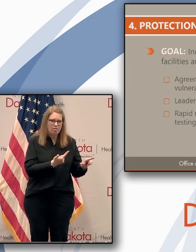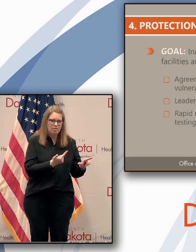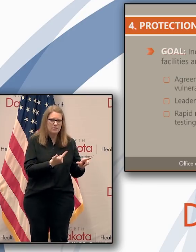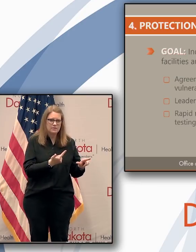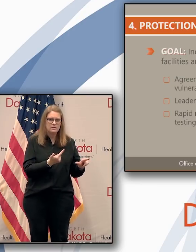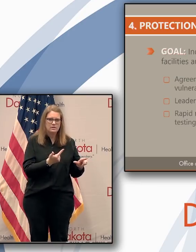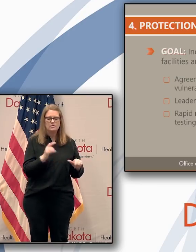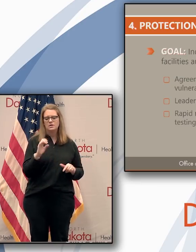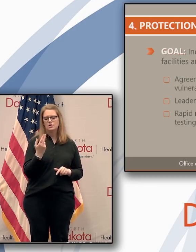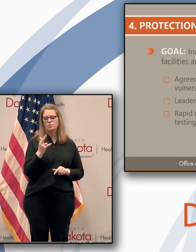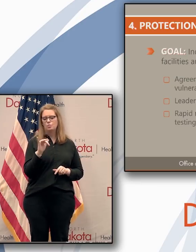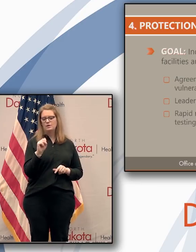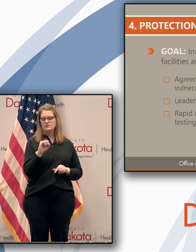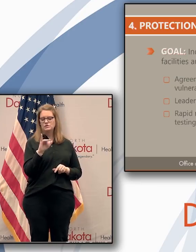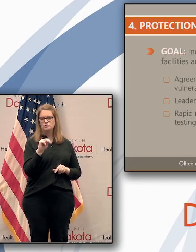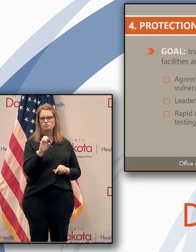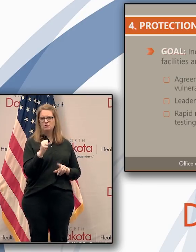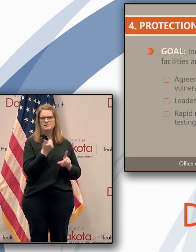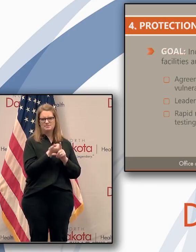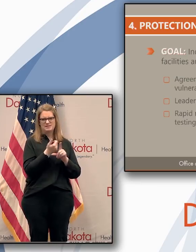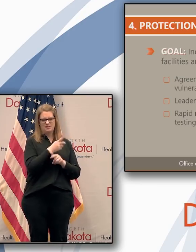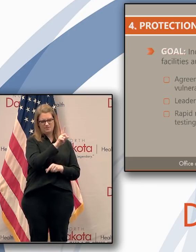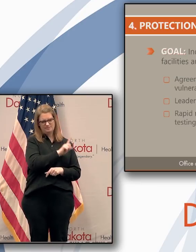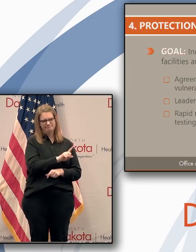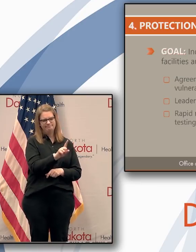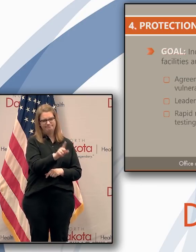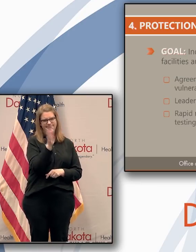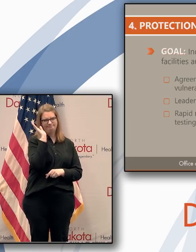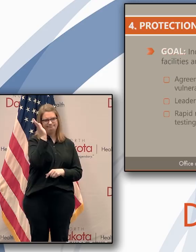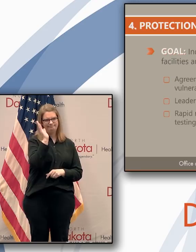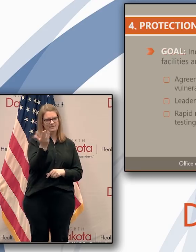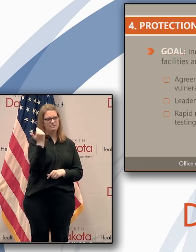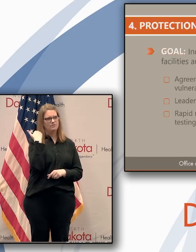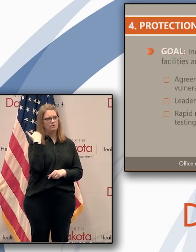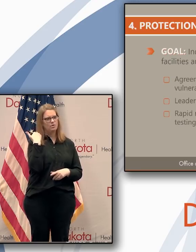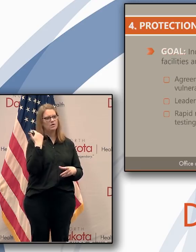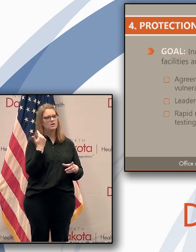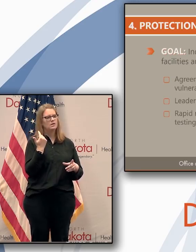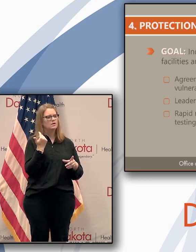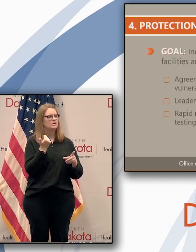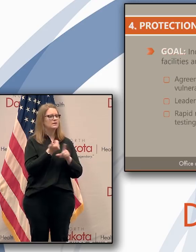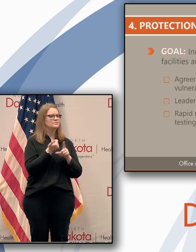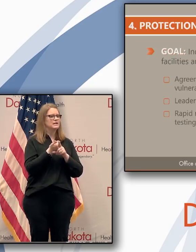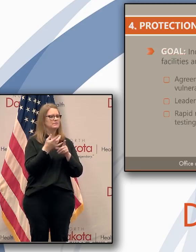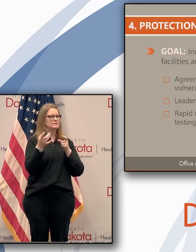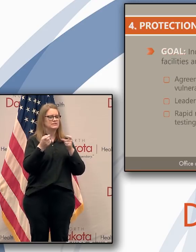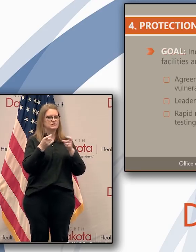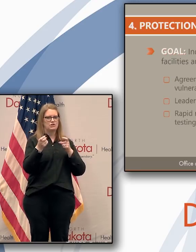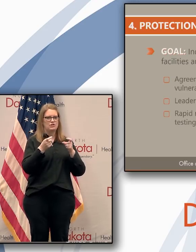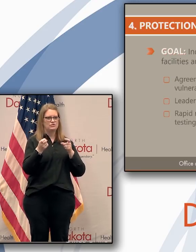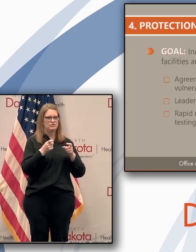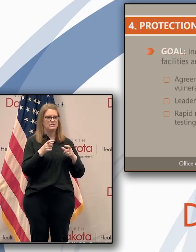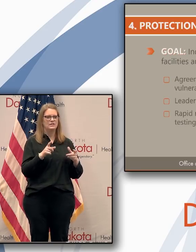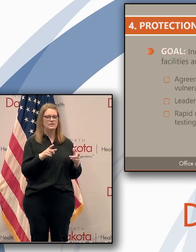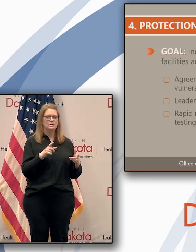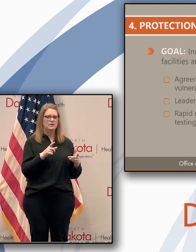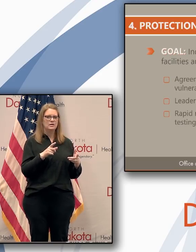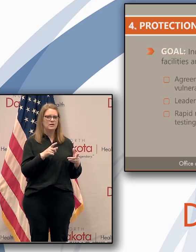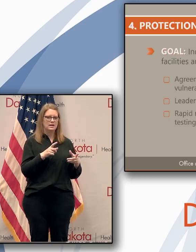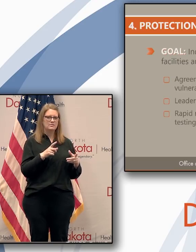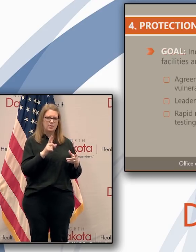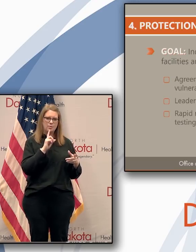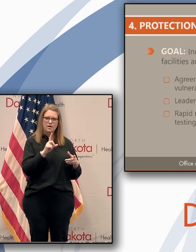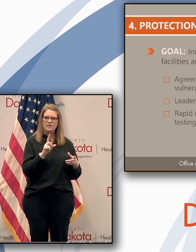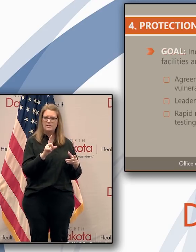Chris Jones, who's been at this podium before, is leading this effort. And he is, you know, making